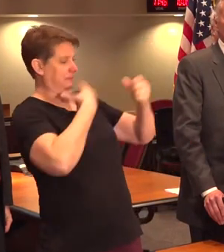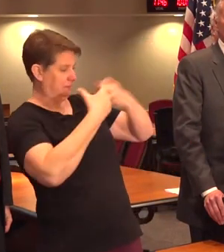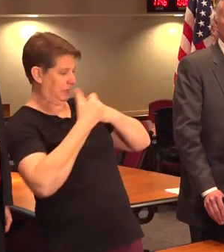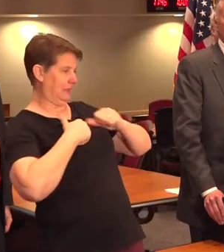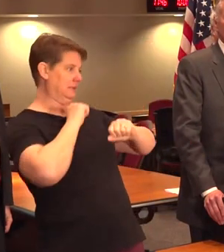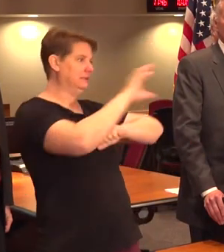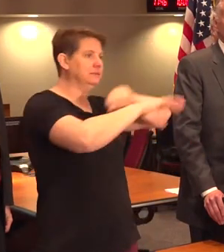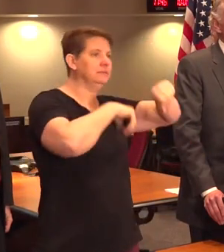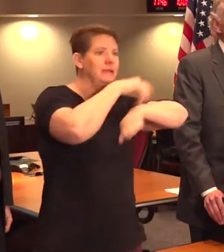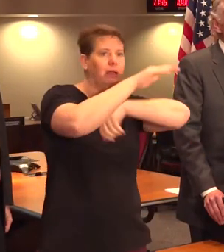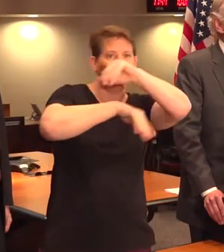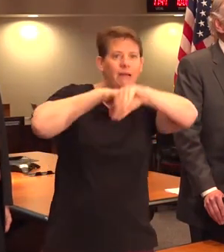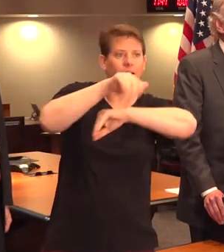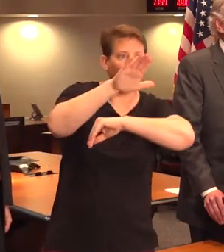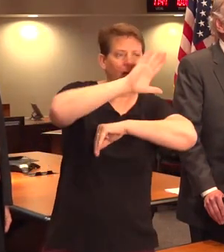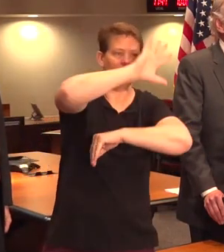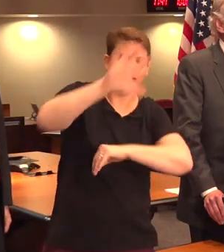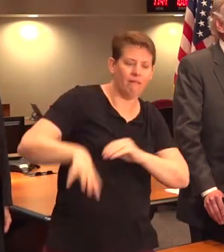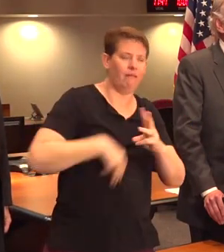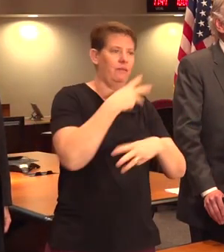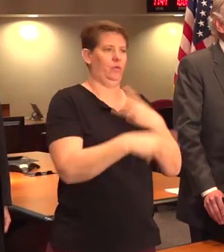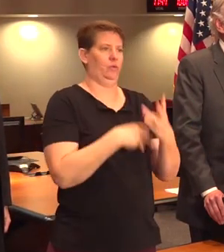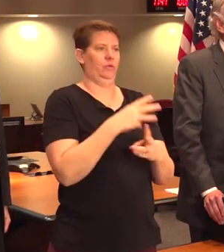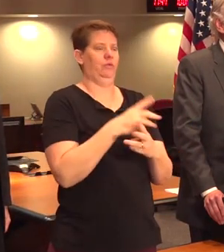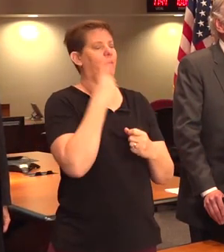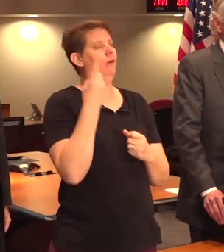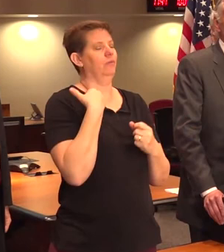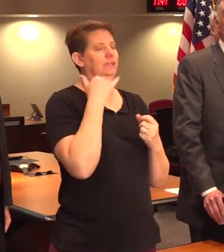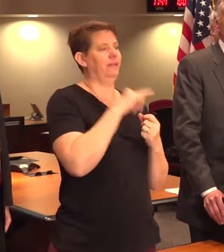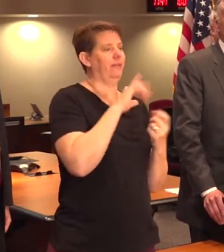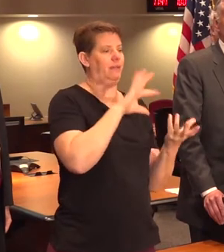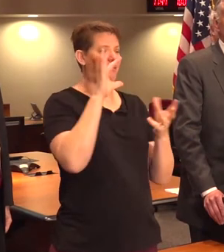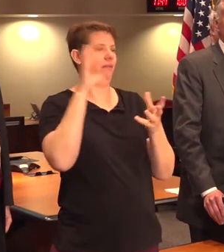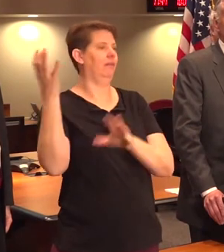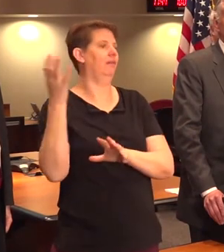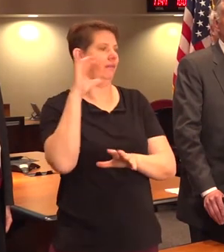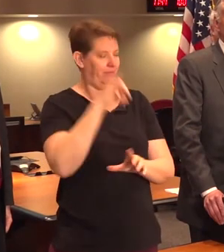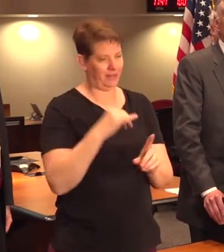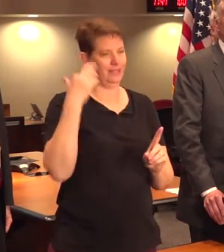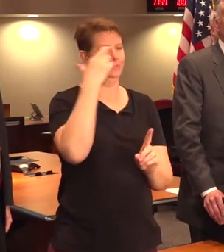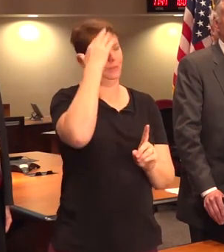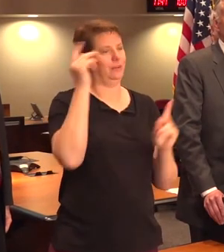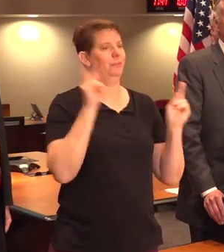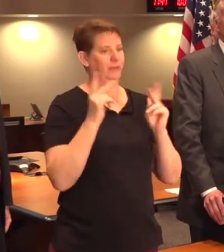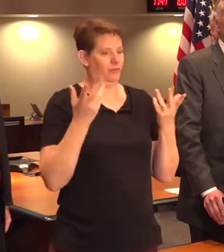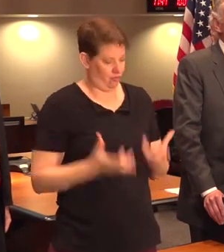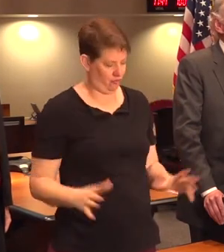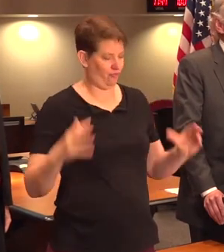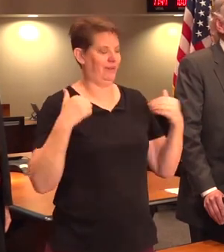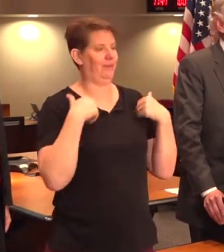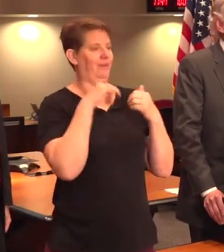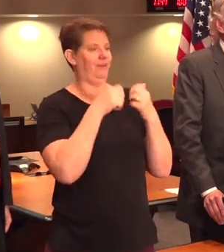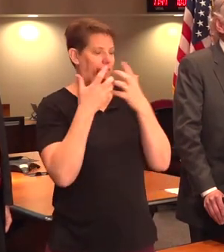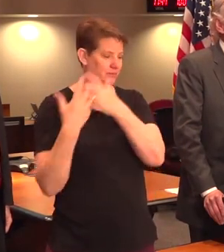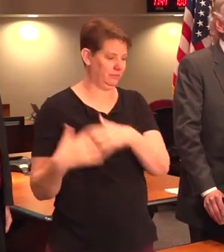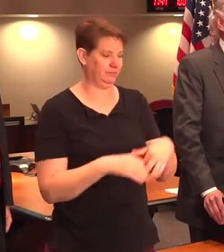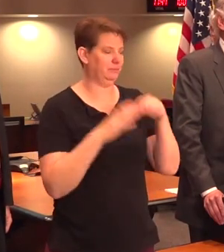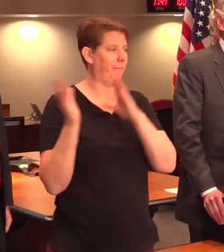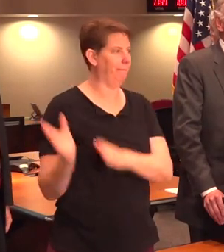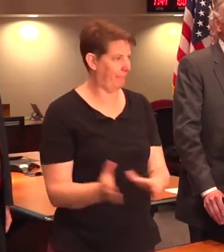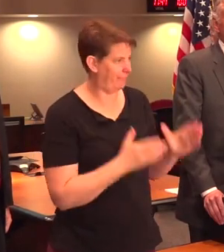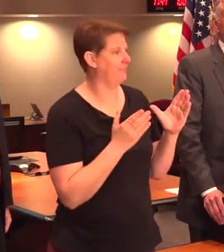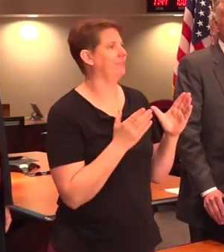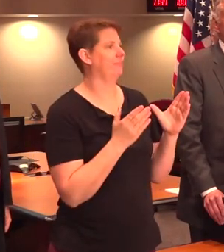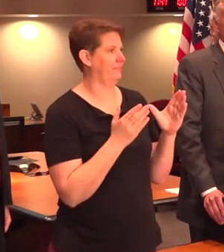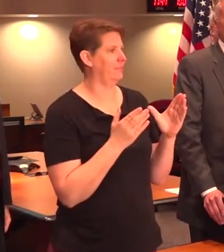over the world. There are always disruptions in these supply lines. That's why people are working on logistics. So you